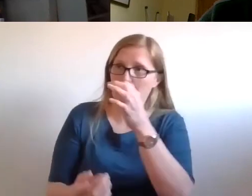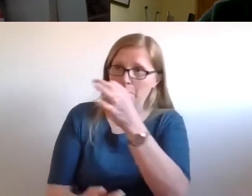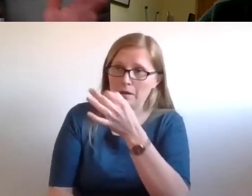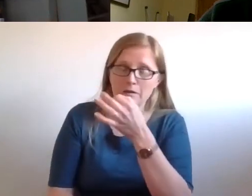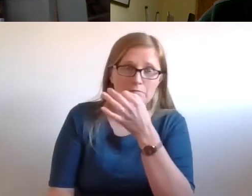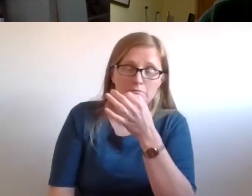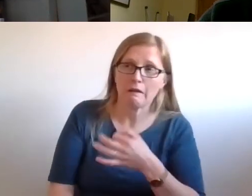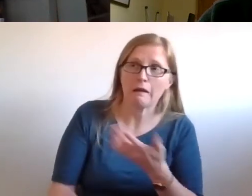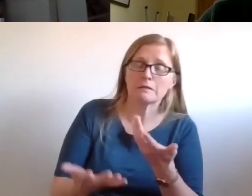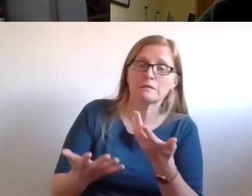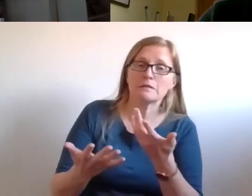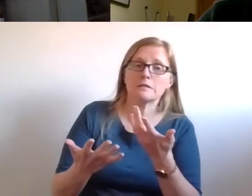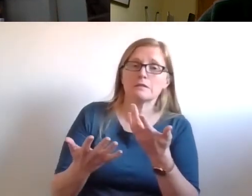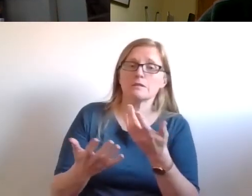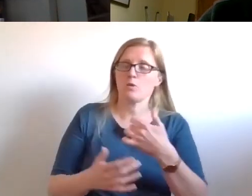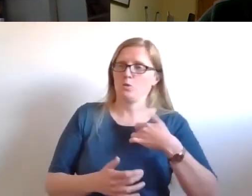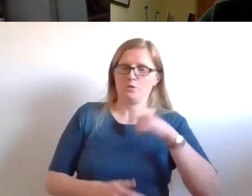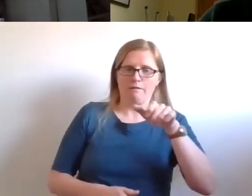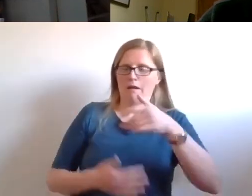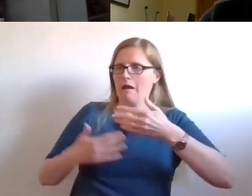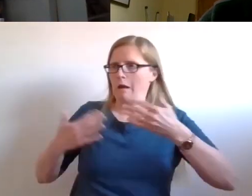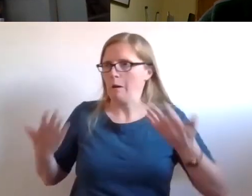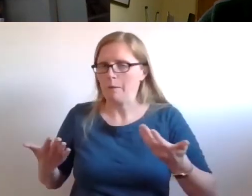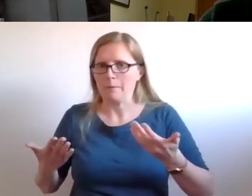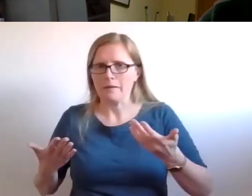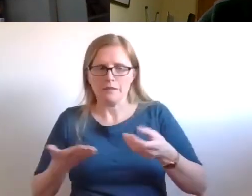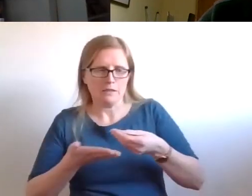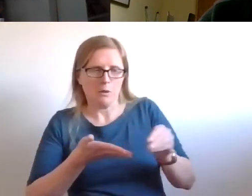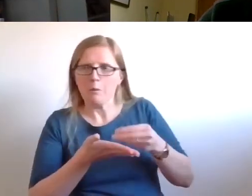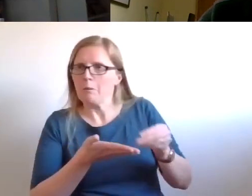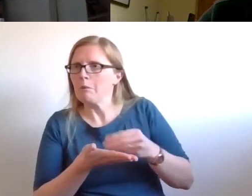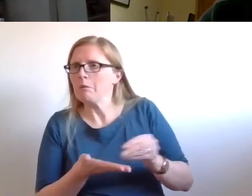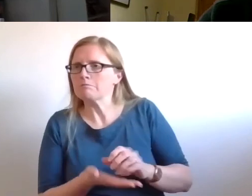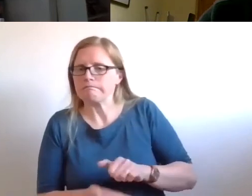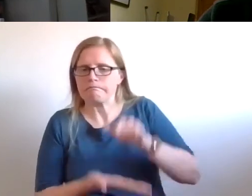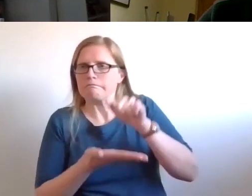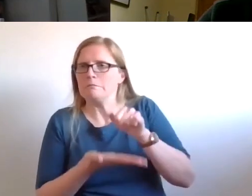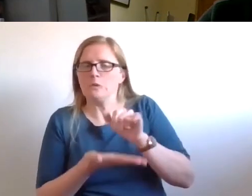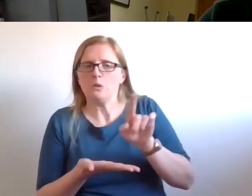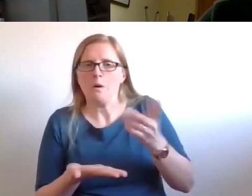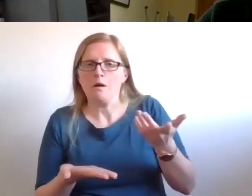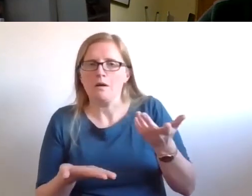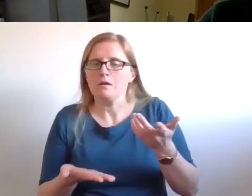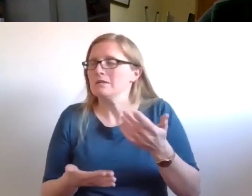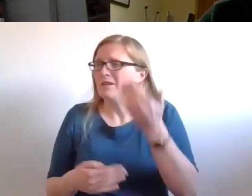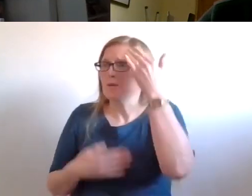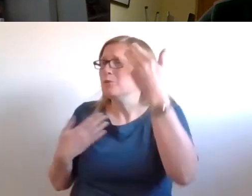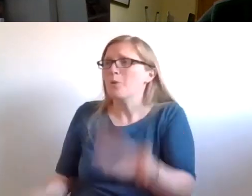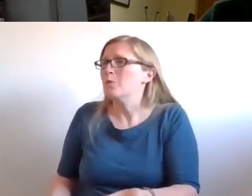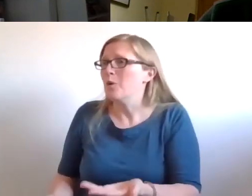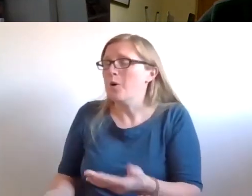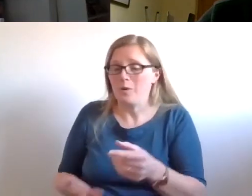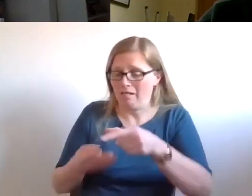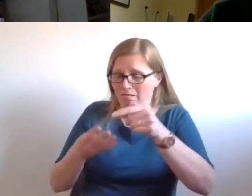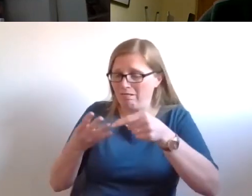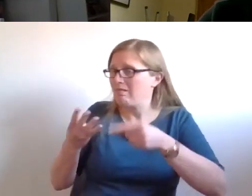to provide compensation. And the official said, Well, we don't know, you can't quantify this. That's just the reality of the